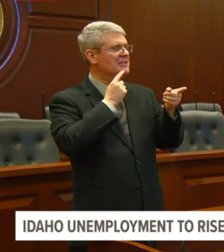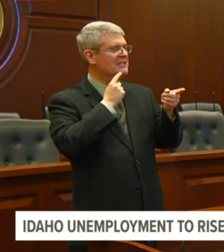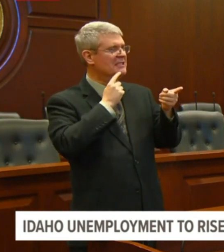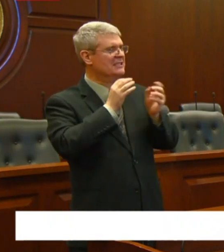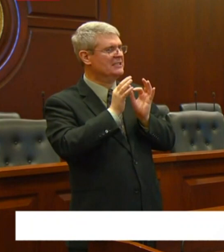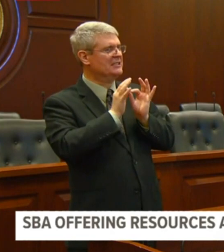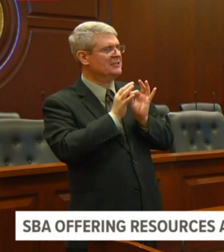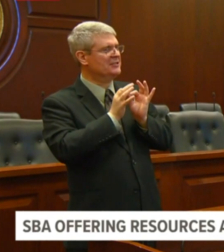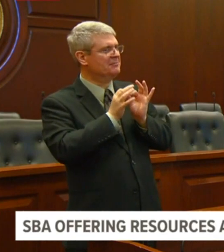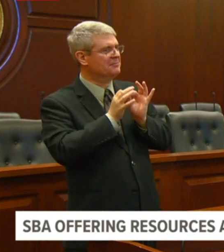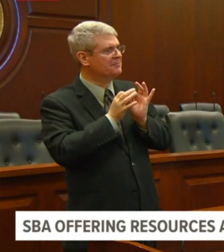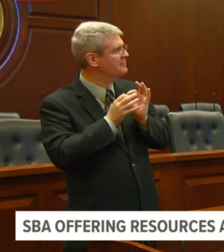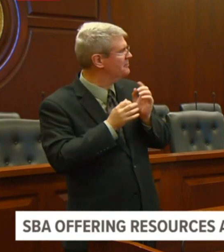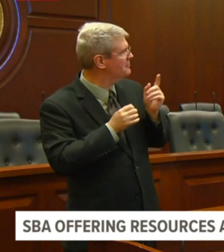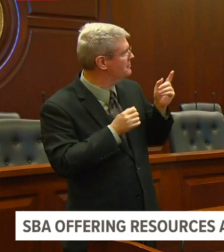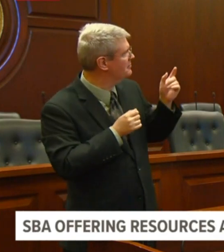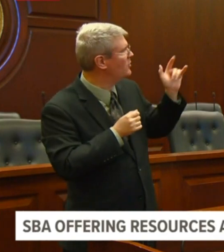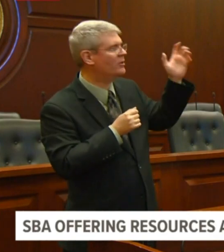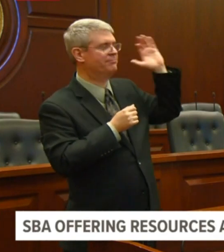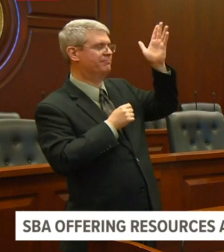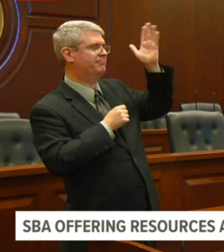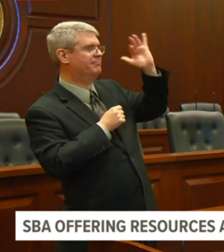Sure. Dave, can you come up here and.